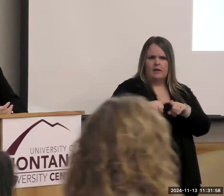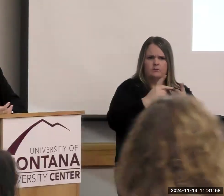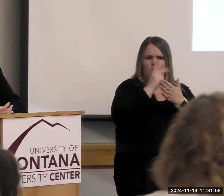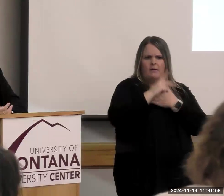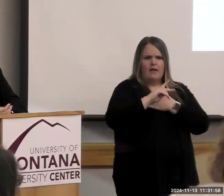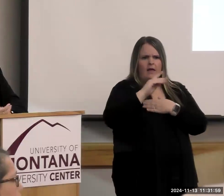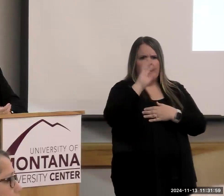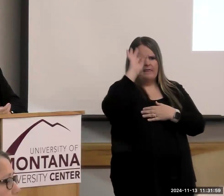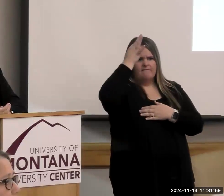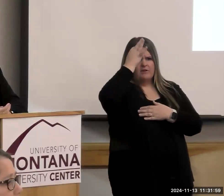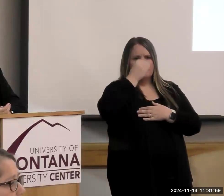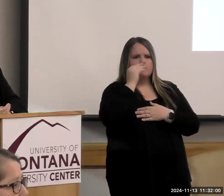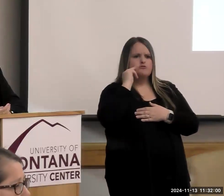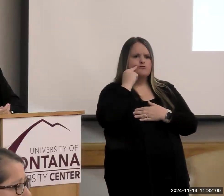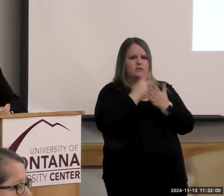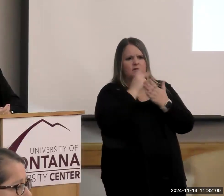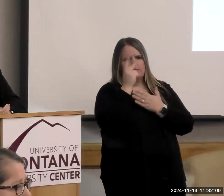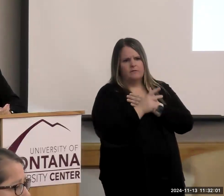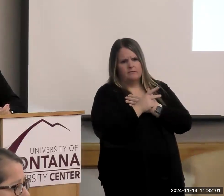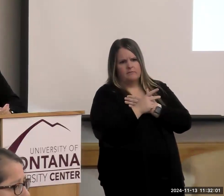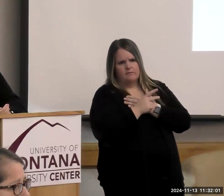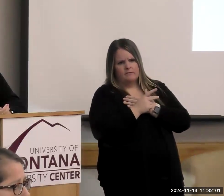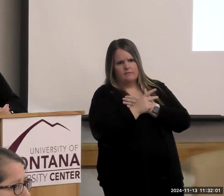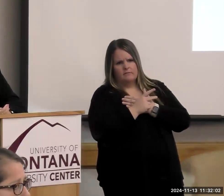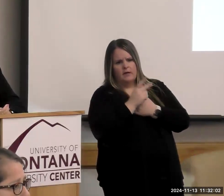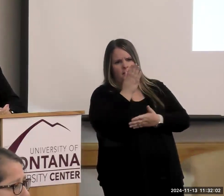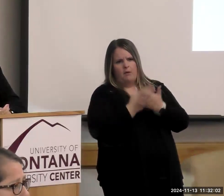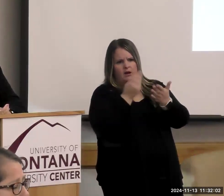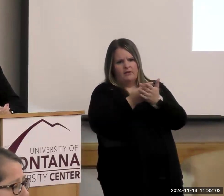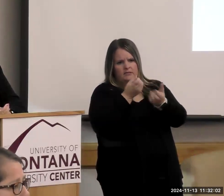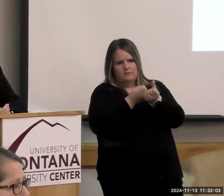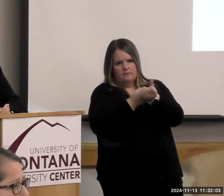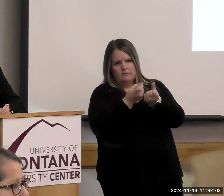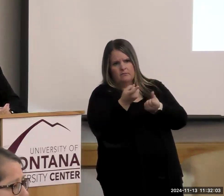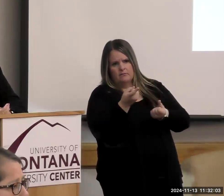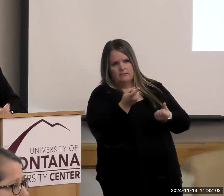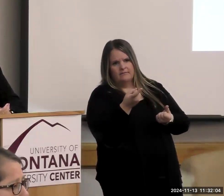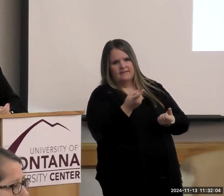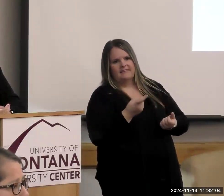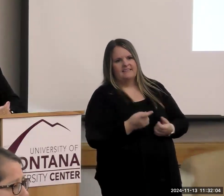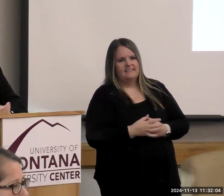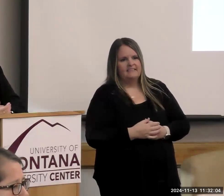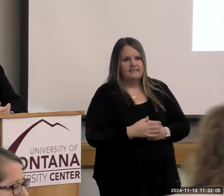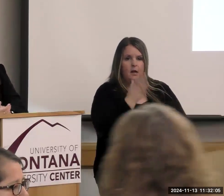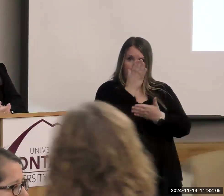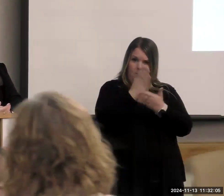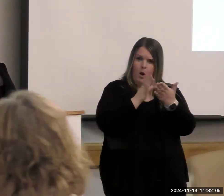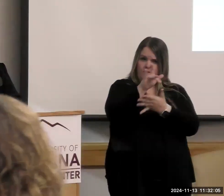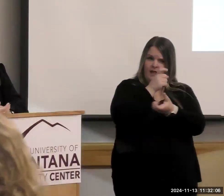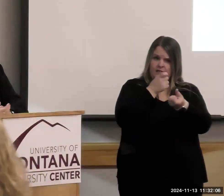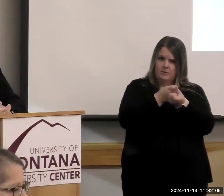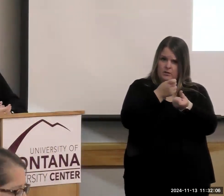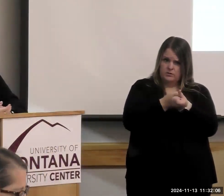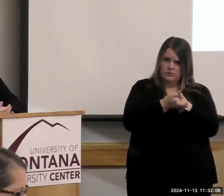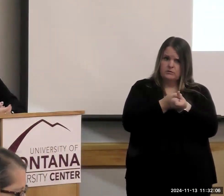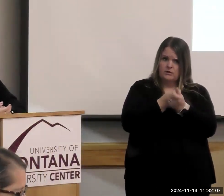program? Well, part of it was sponsored, I think. Microphone. Microphone. Oh, I'm sorry. Part of the program was